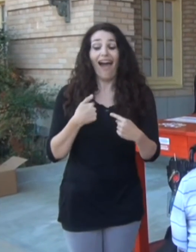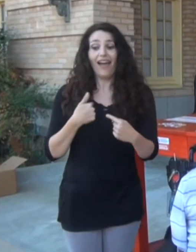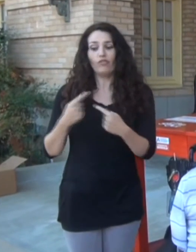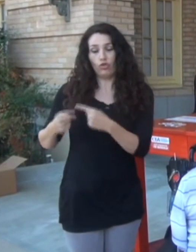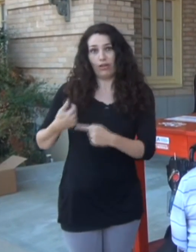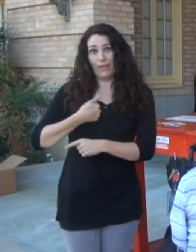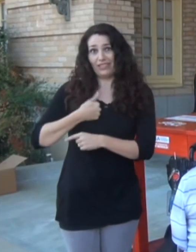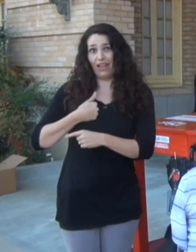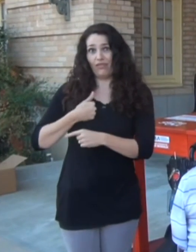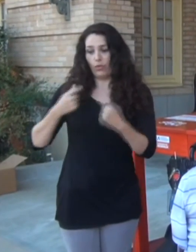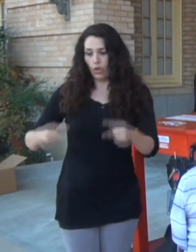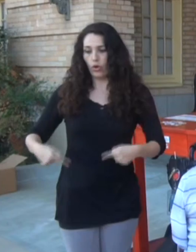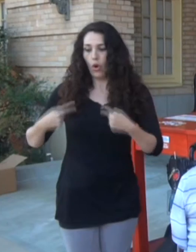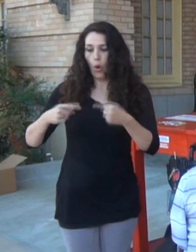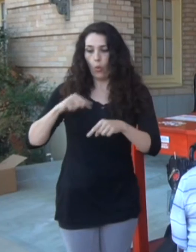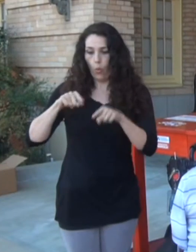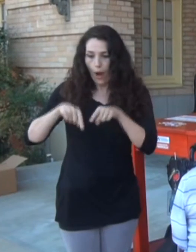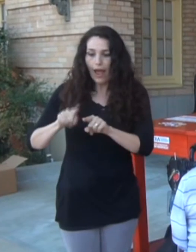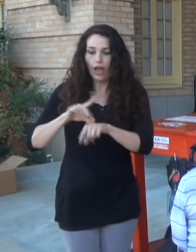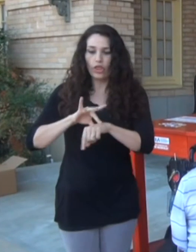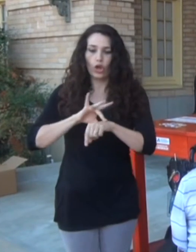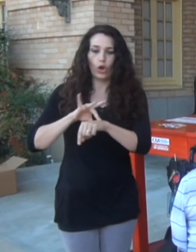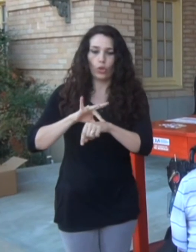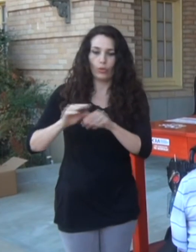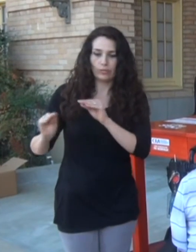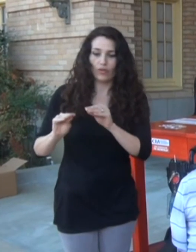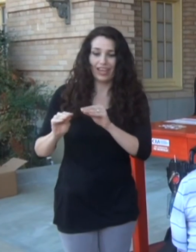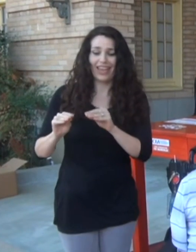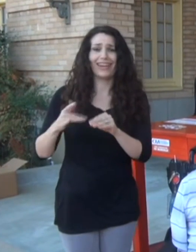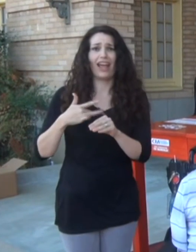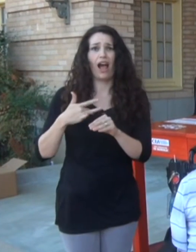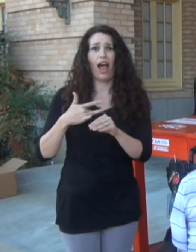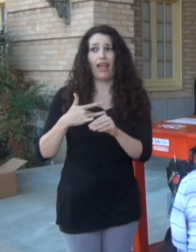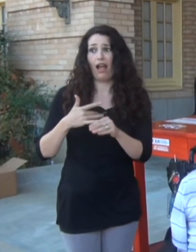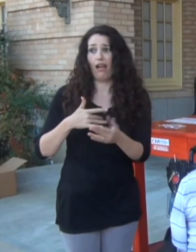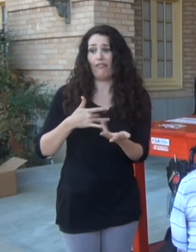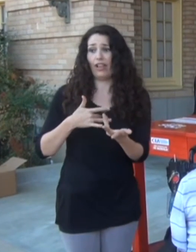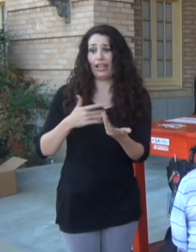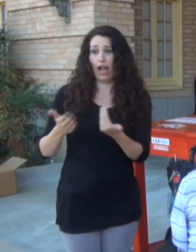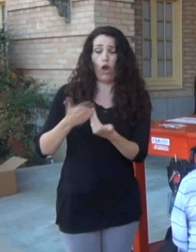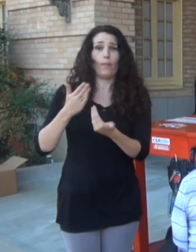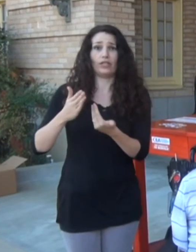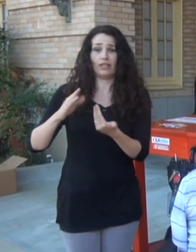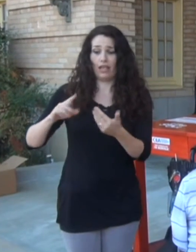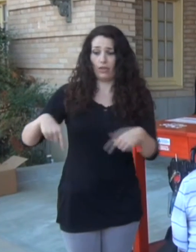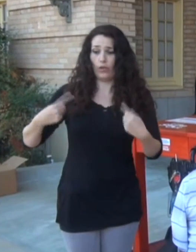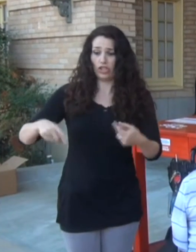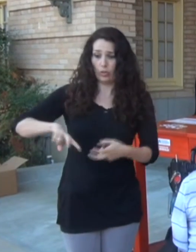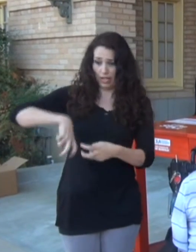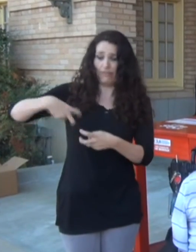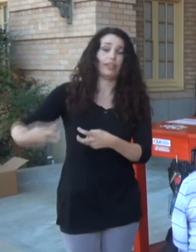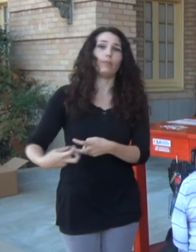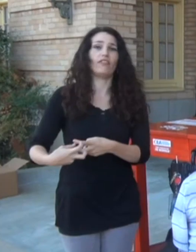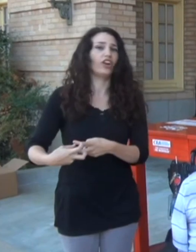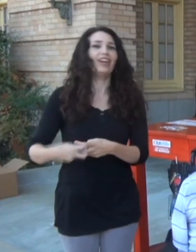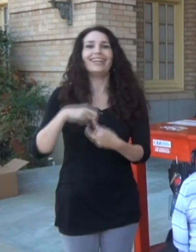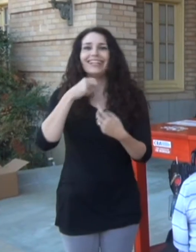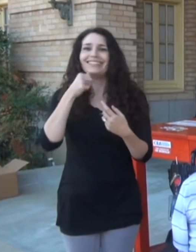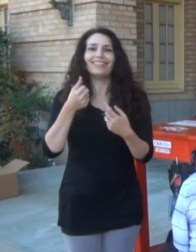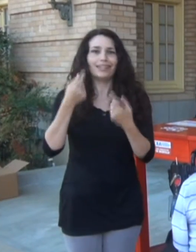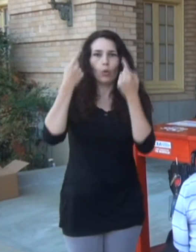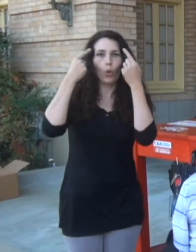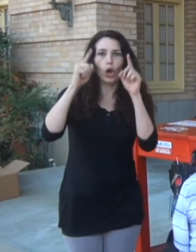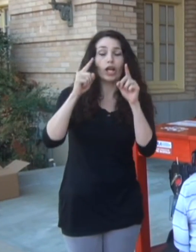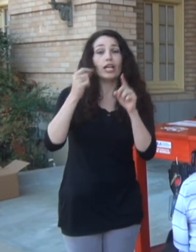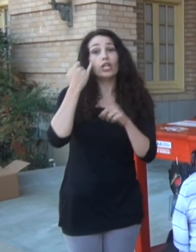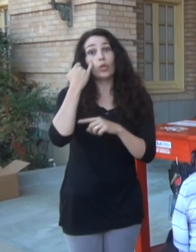with the earth moving and I almost put my wheelchair over because I just didn't work with everything that's happening around me. If you're a